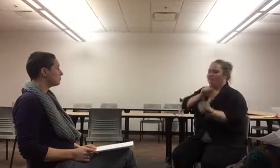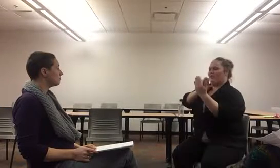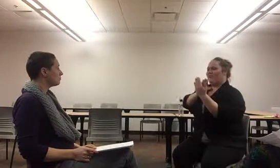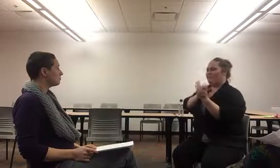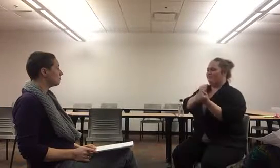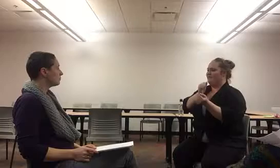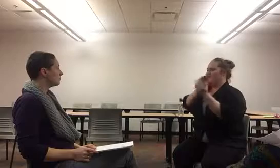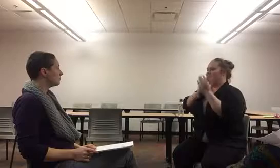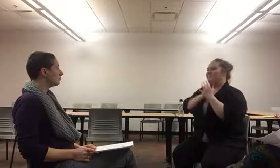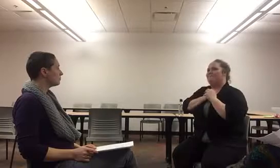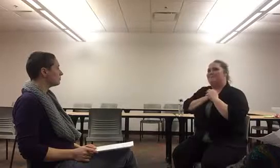Because...